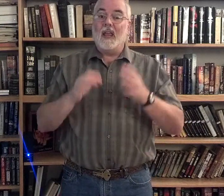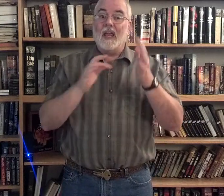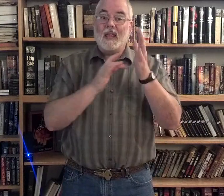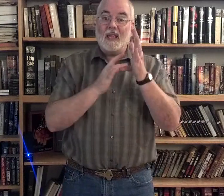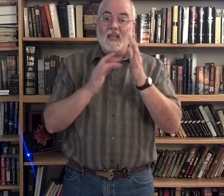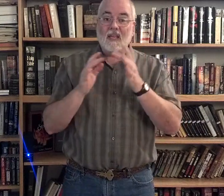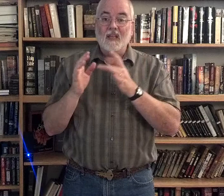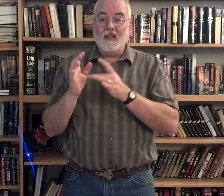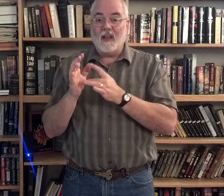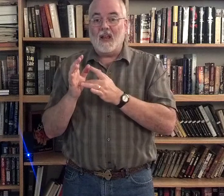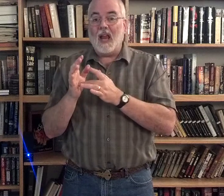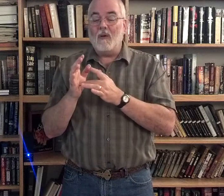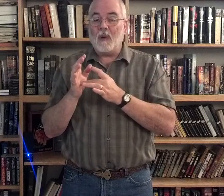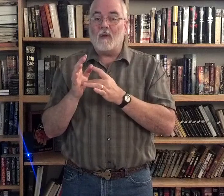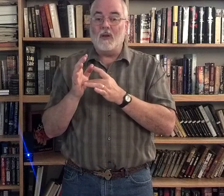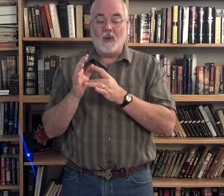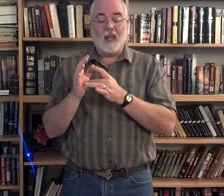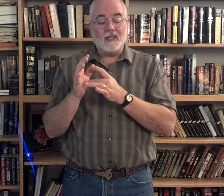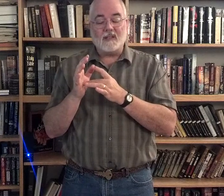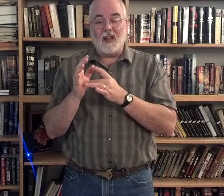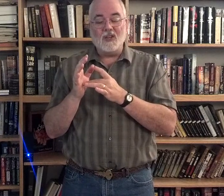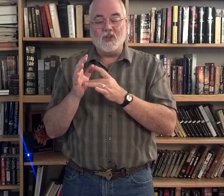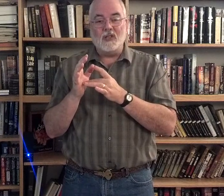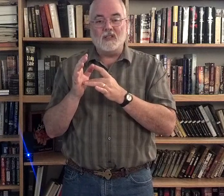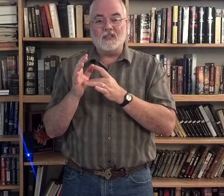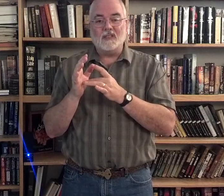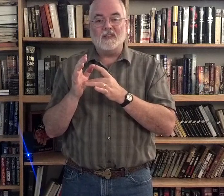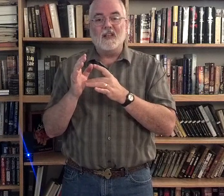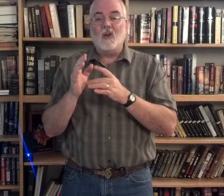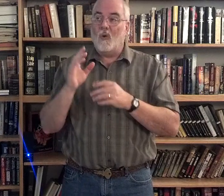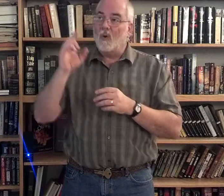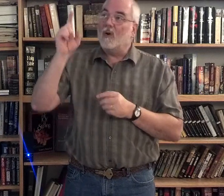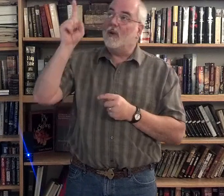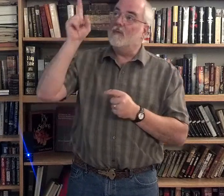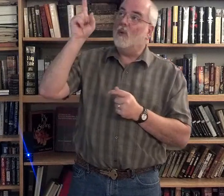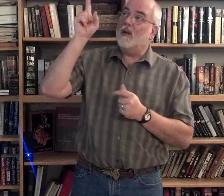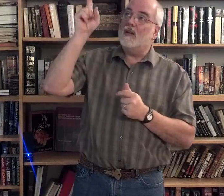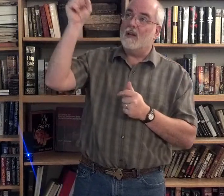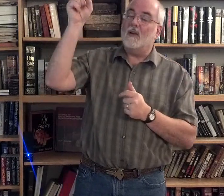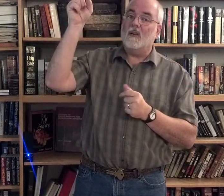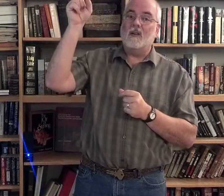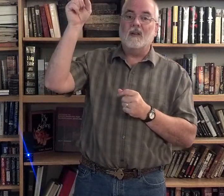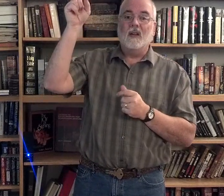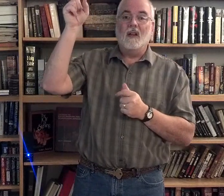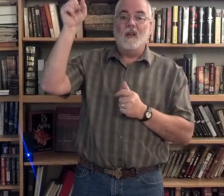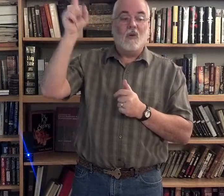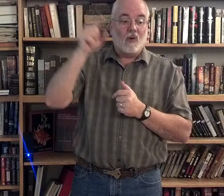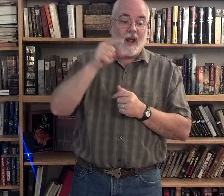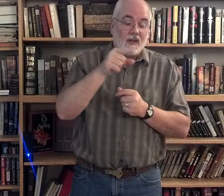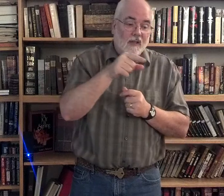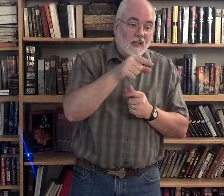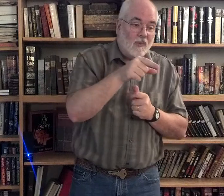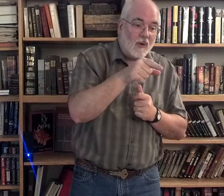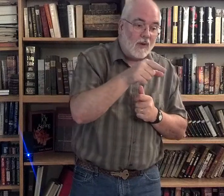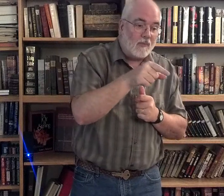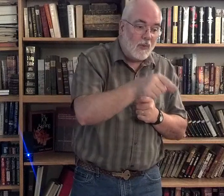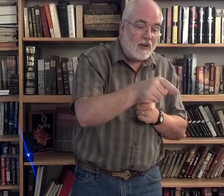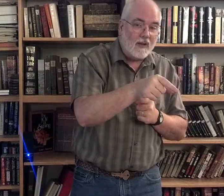He, and I would probably go ahead and cite Jesus. Or, we can point here. Or, actually at this point, we can point here.